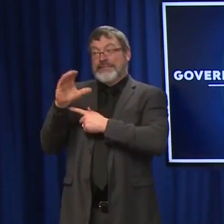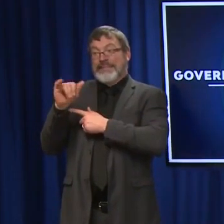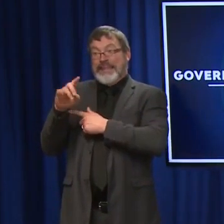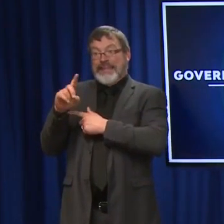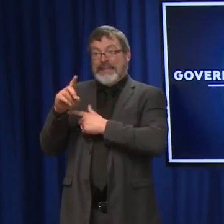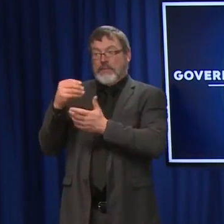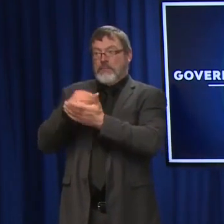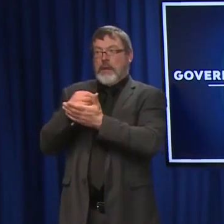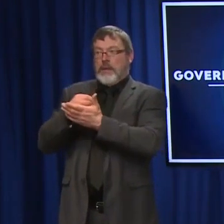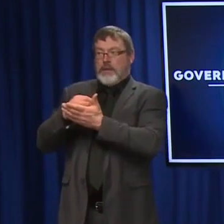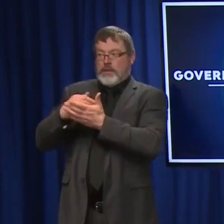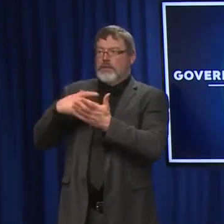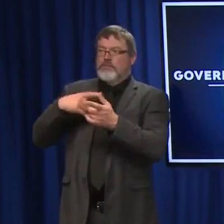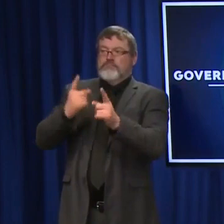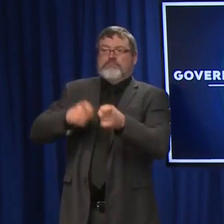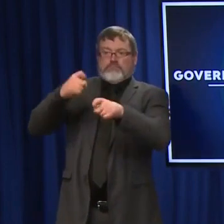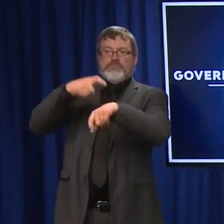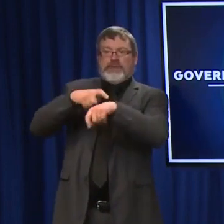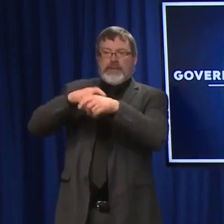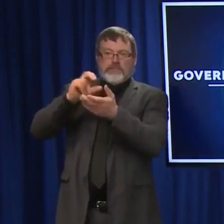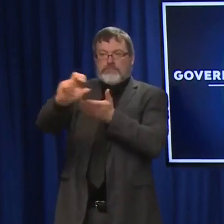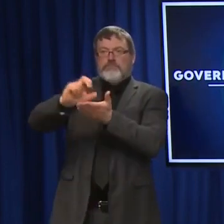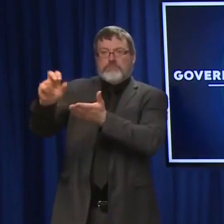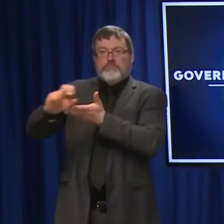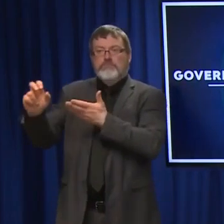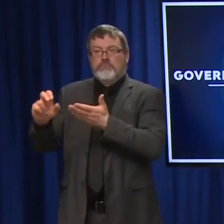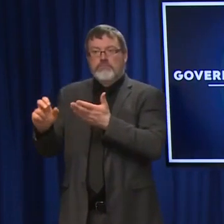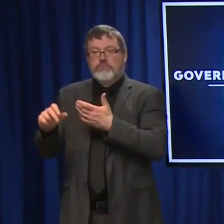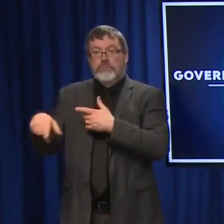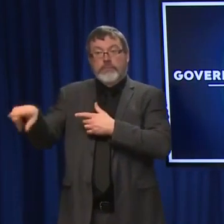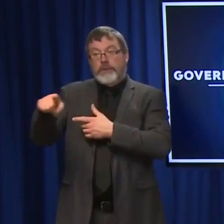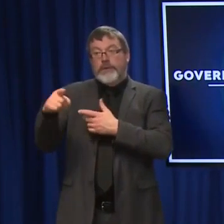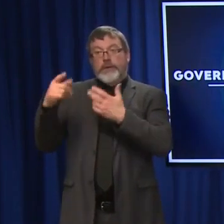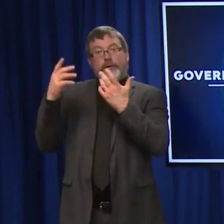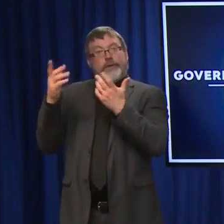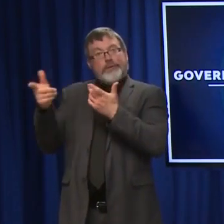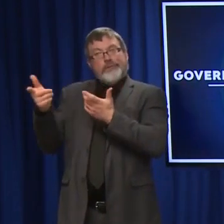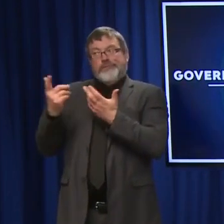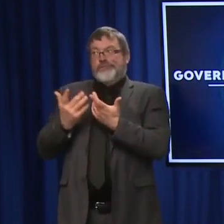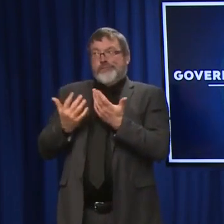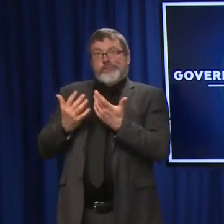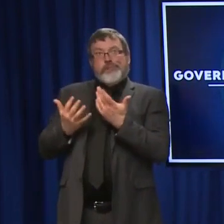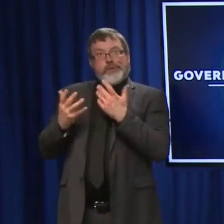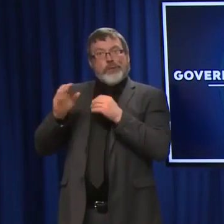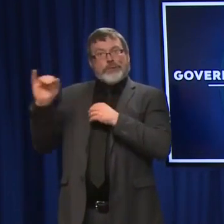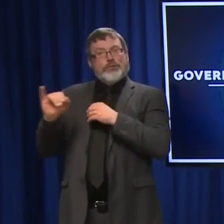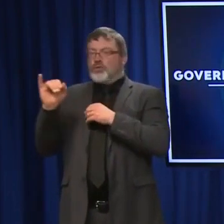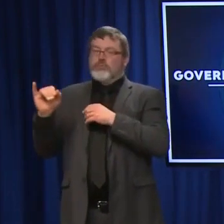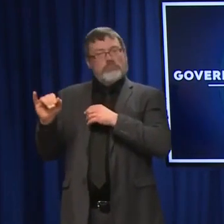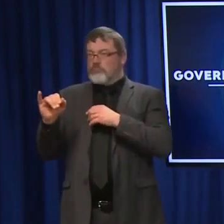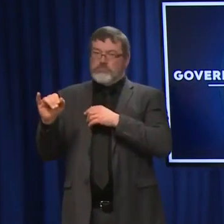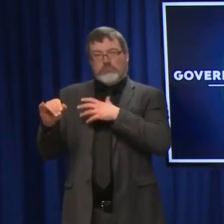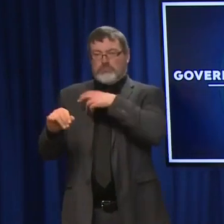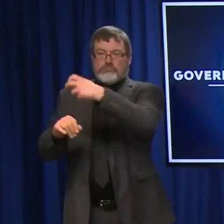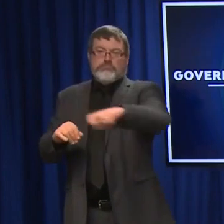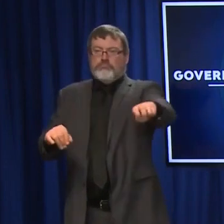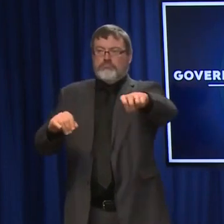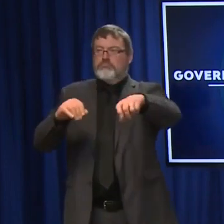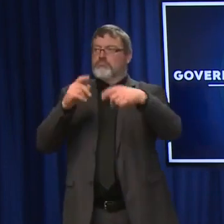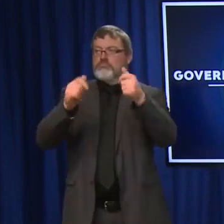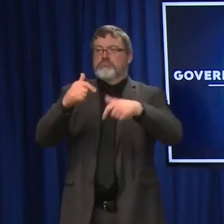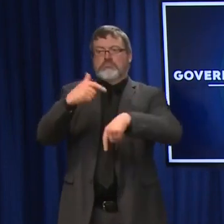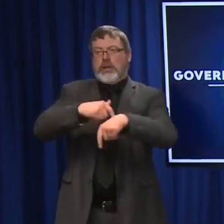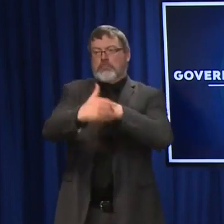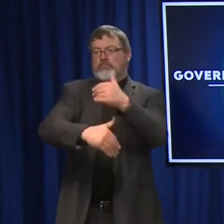providers so individuals are moving out of the emergency rooms and beds within the hospital to long-term care has already been fairly